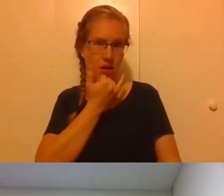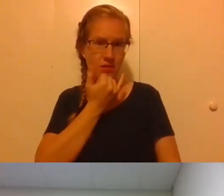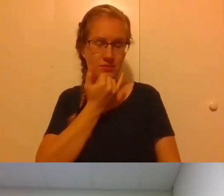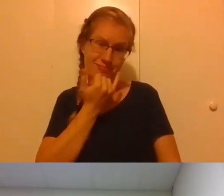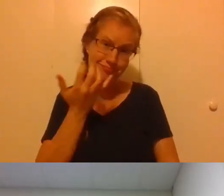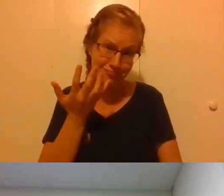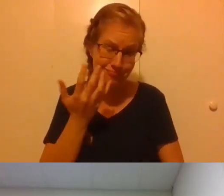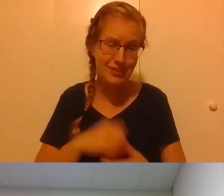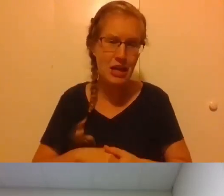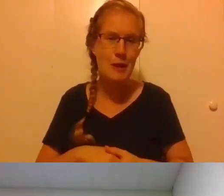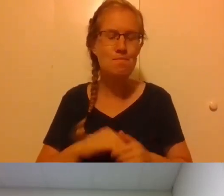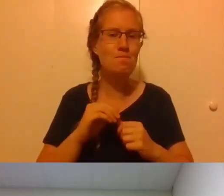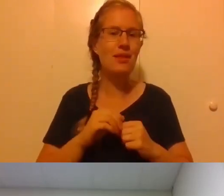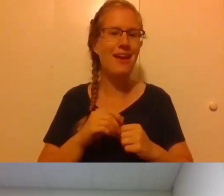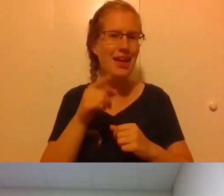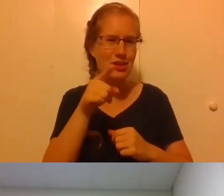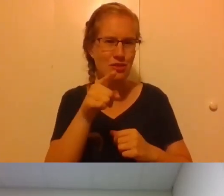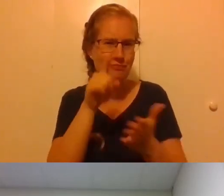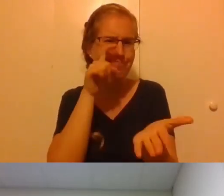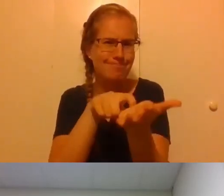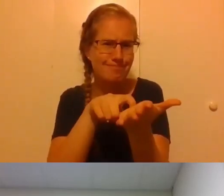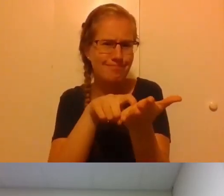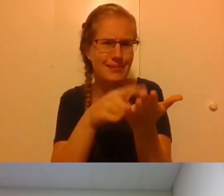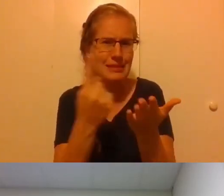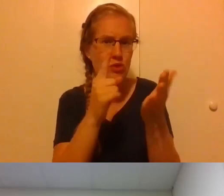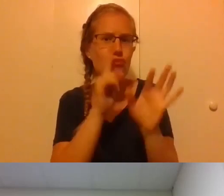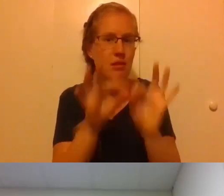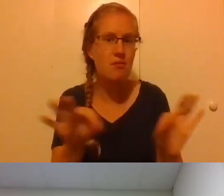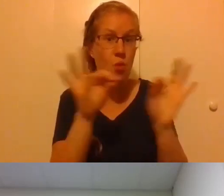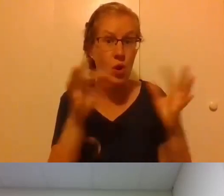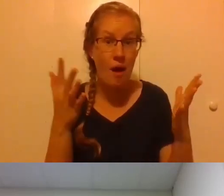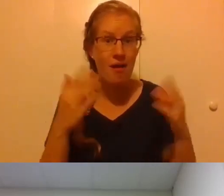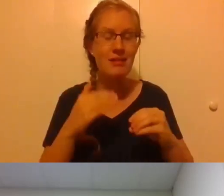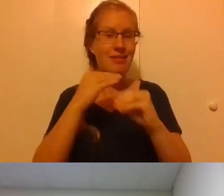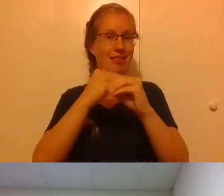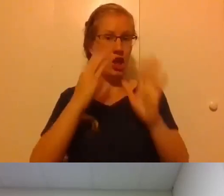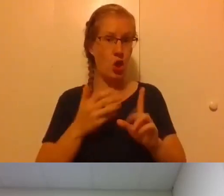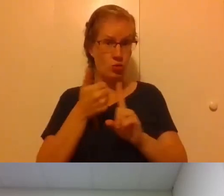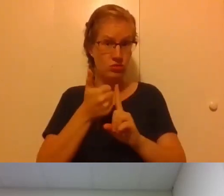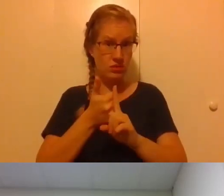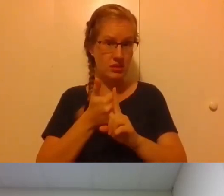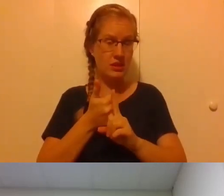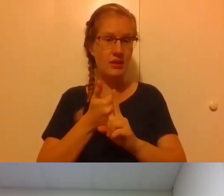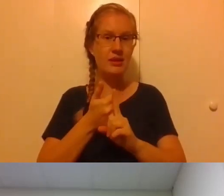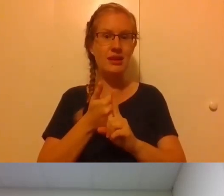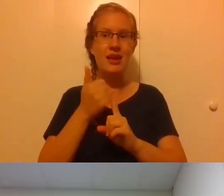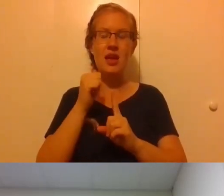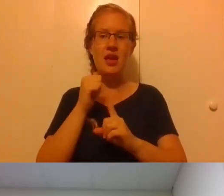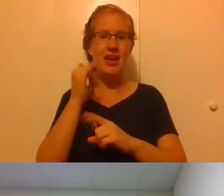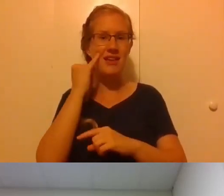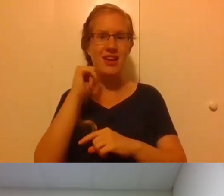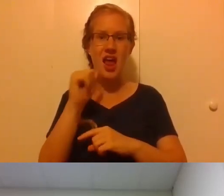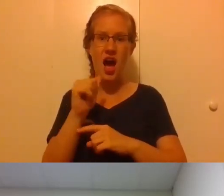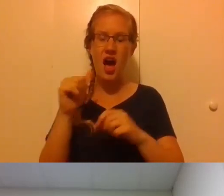And I think you've put your finger on something very important, and that is the theologian who is not